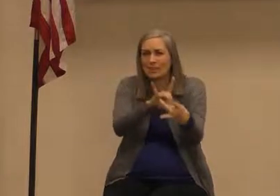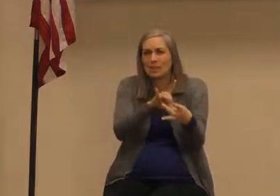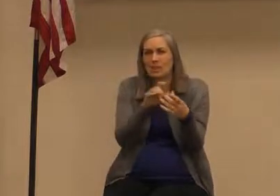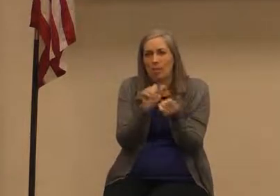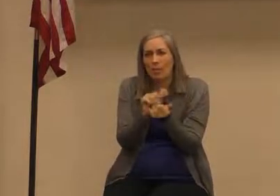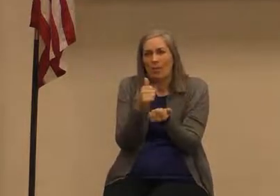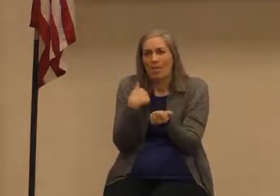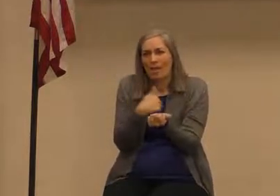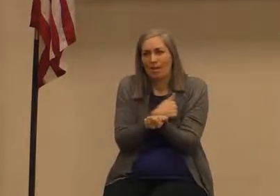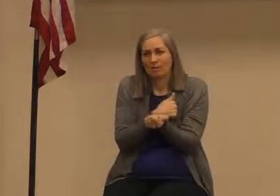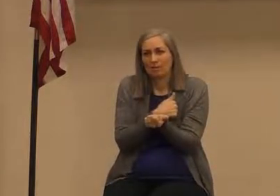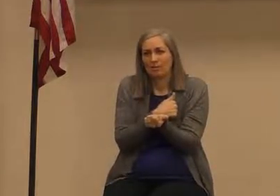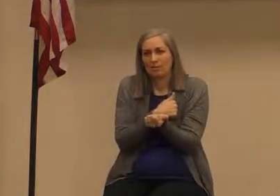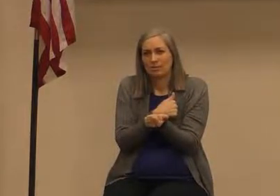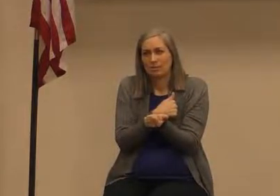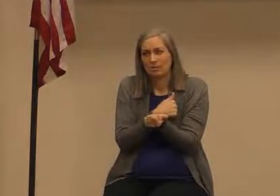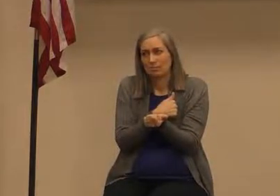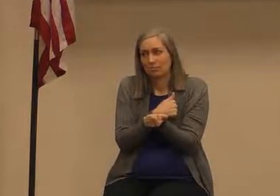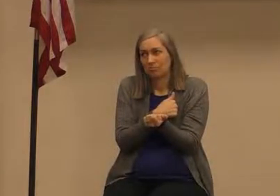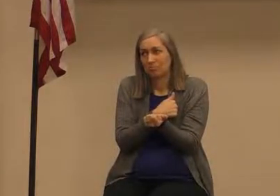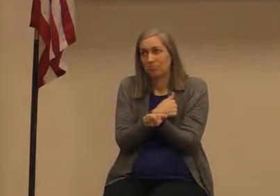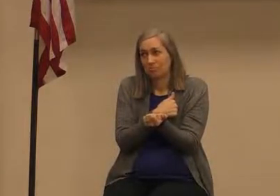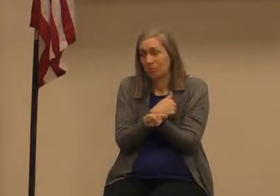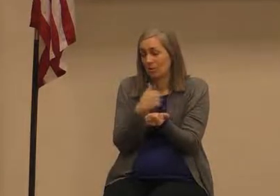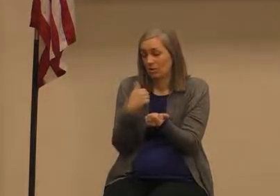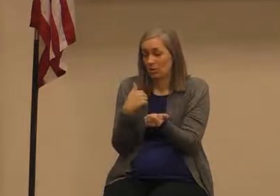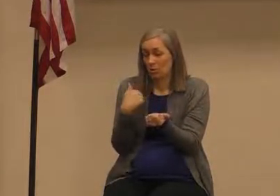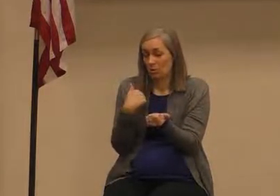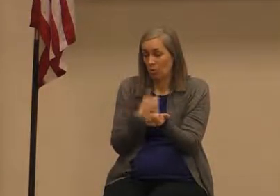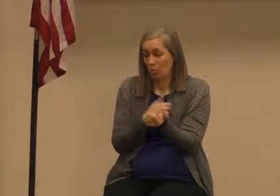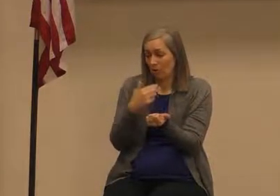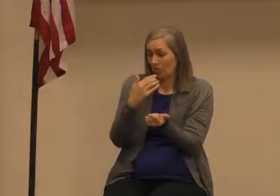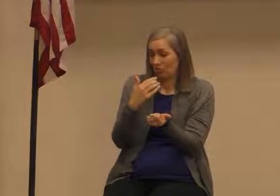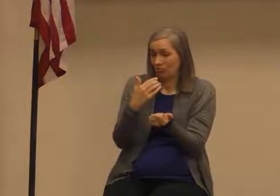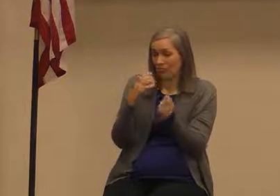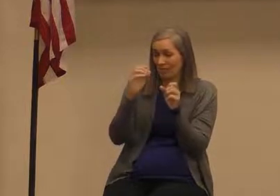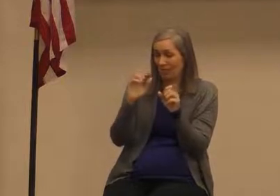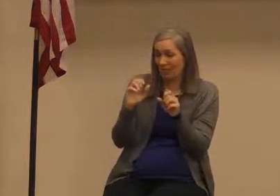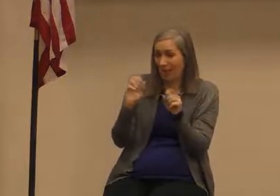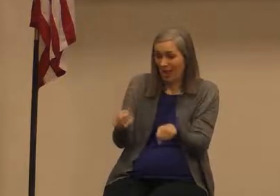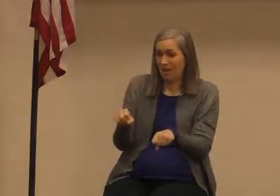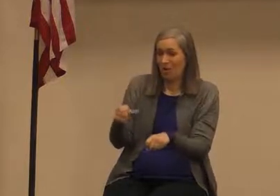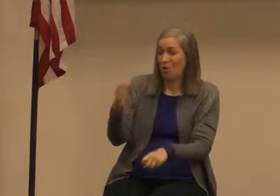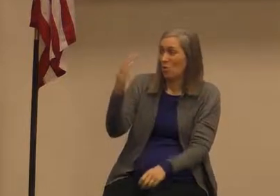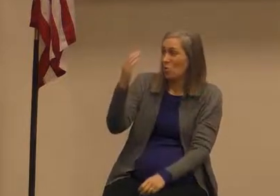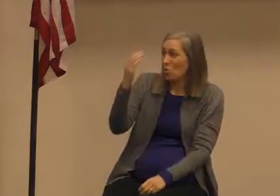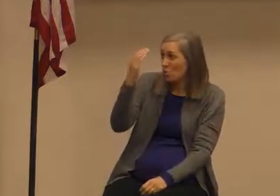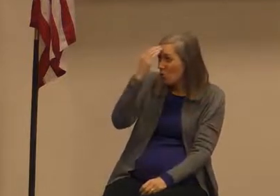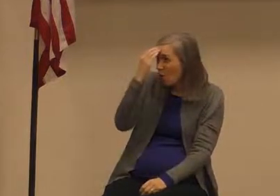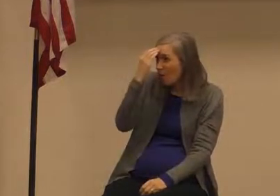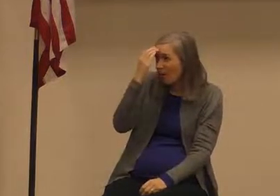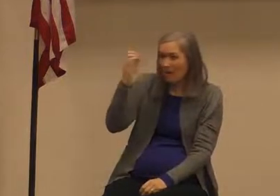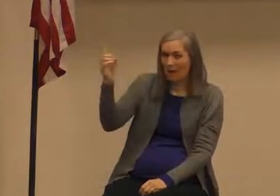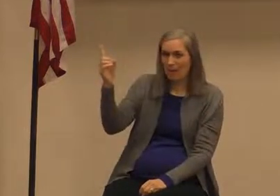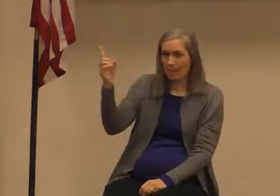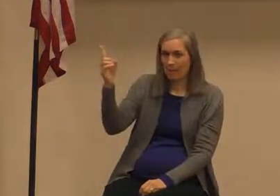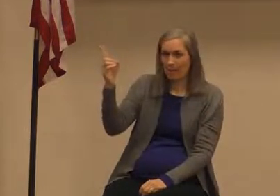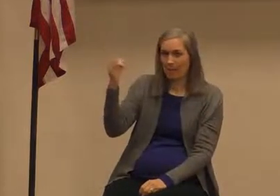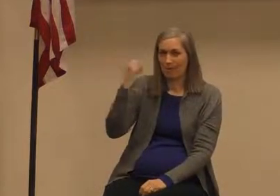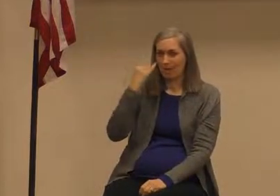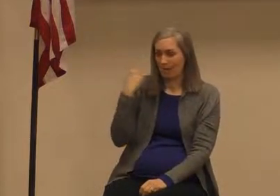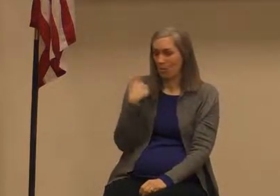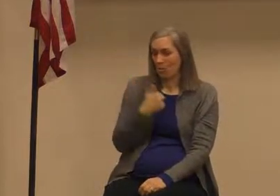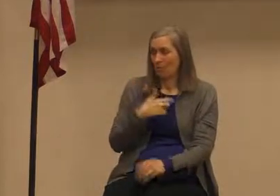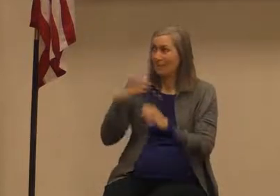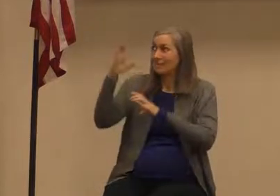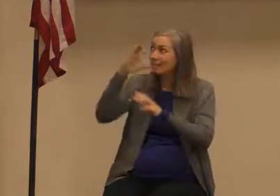us it tells us that he is knowable that we can in fact if we seek him we